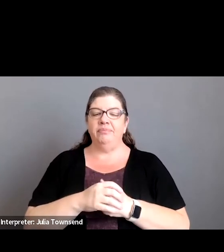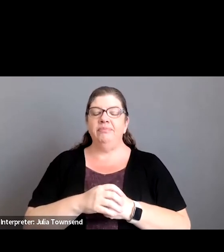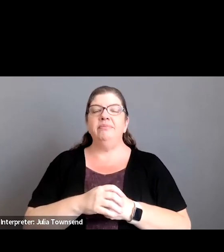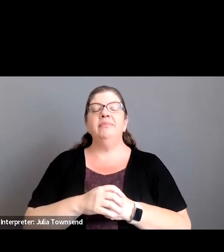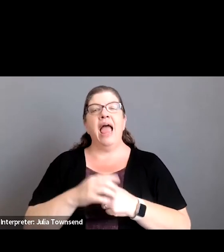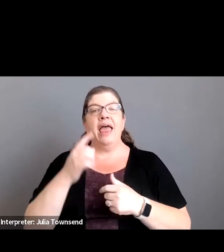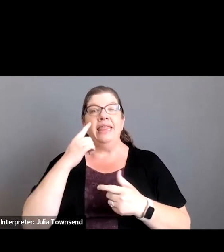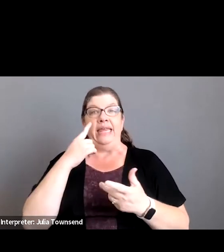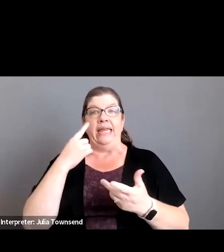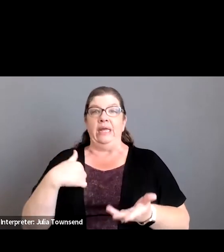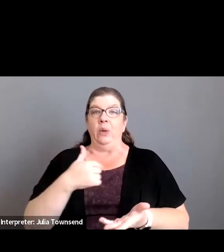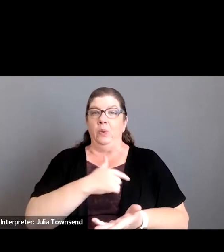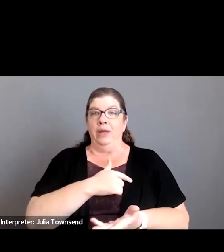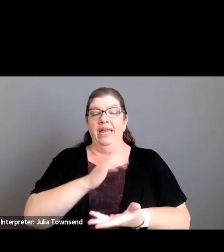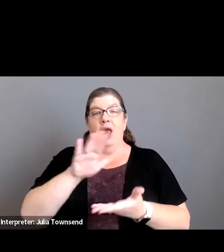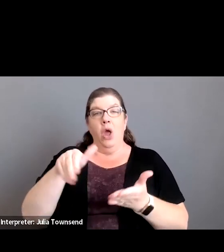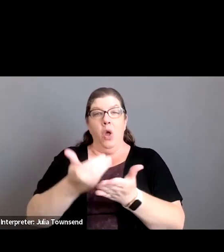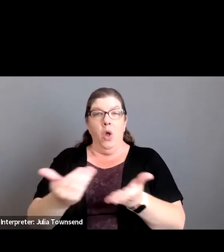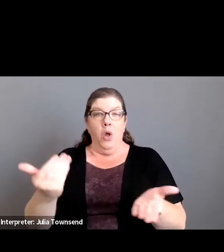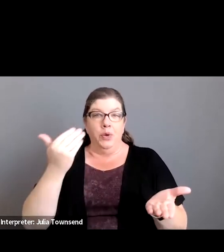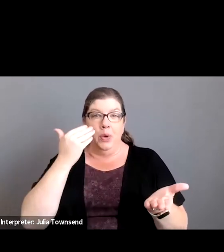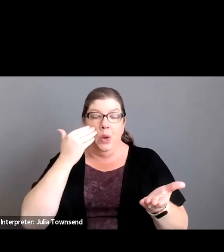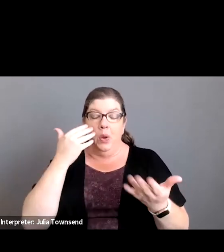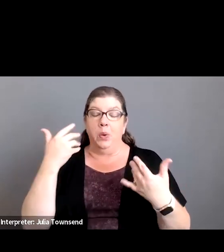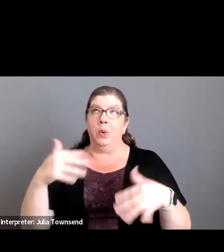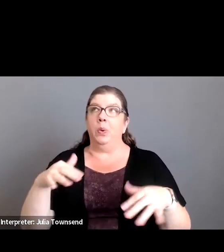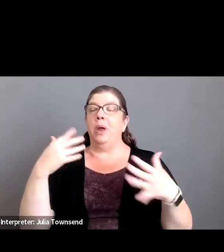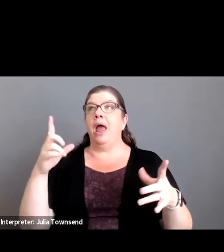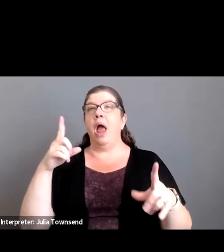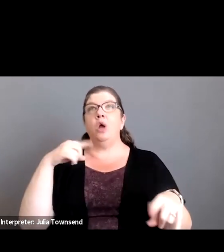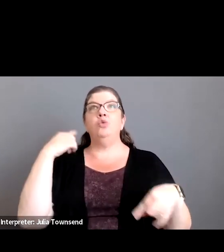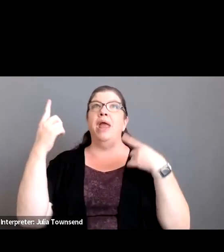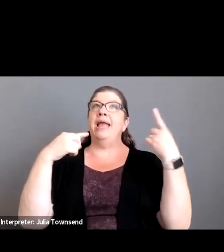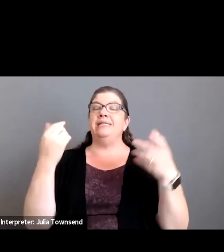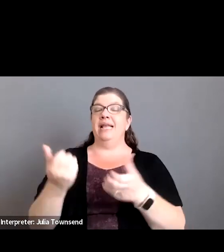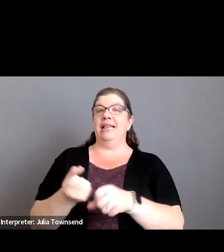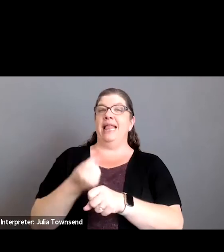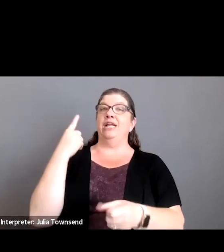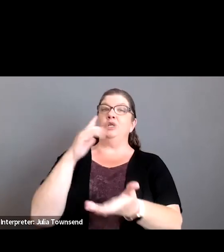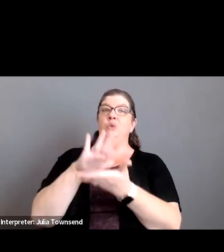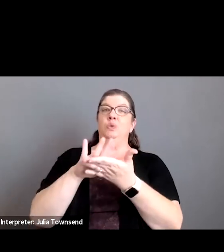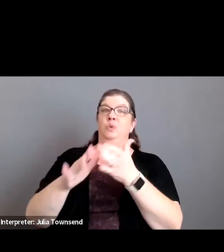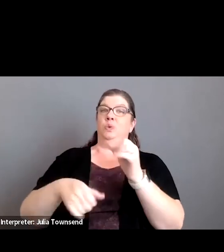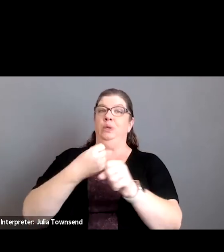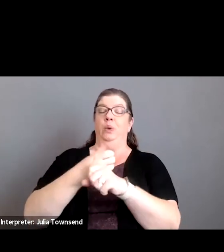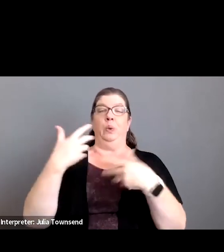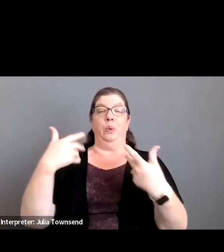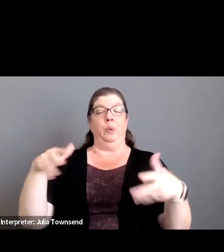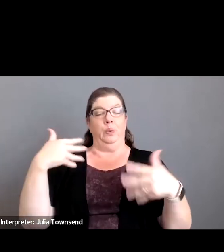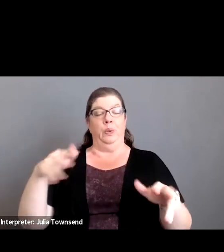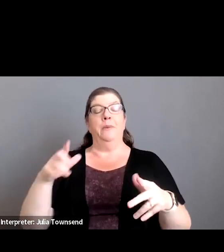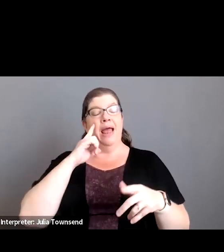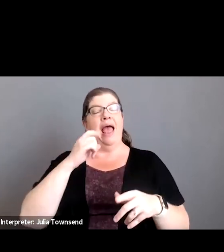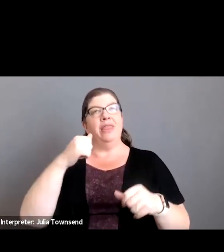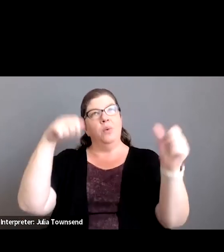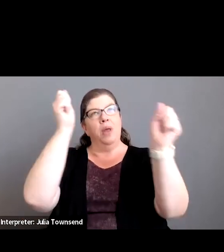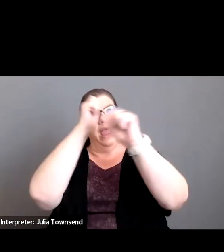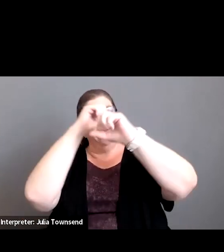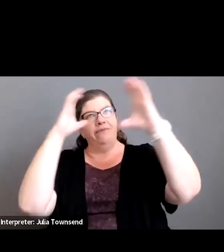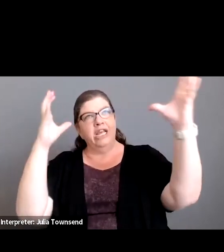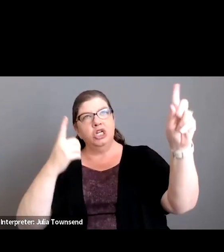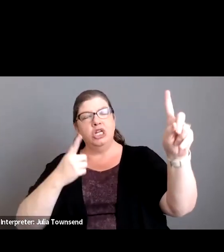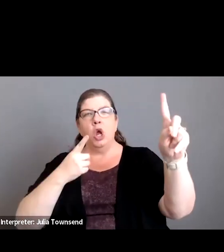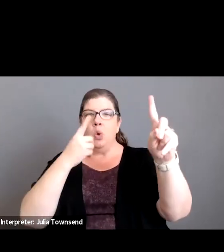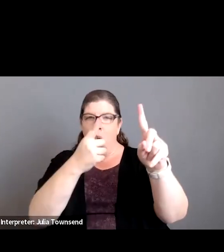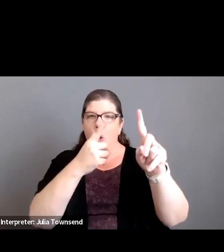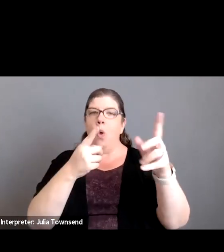we all know how how wild last school year was to say the least but i think we have a vision we have